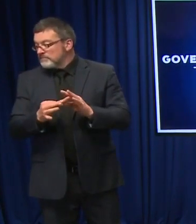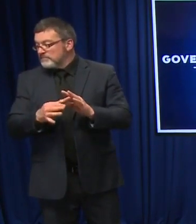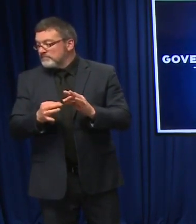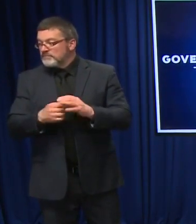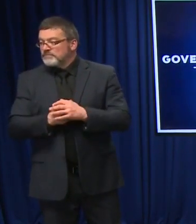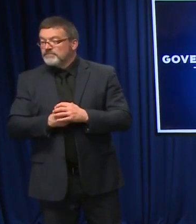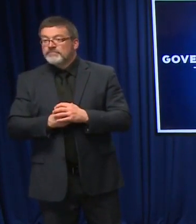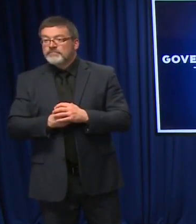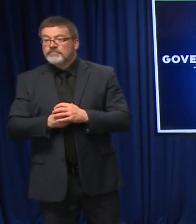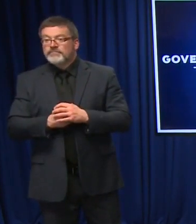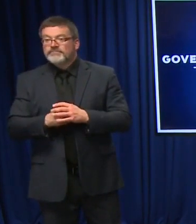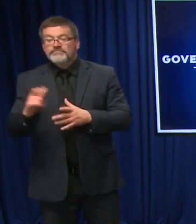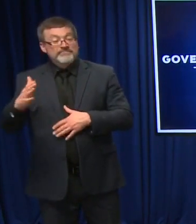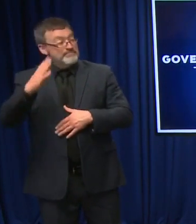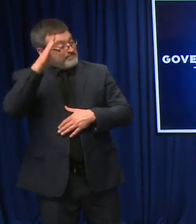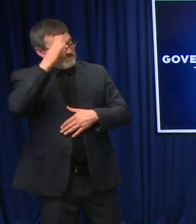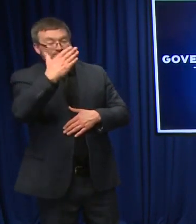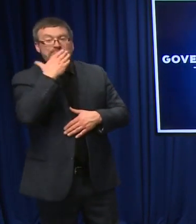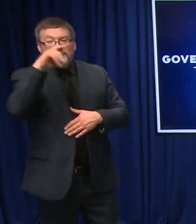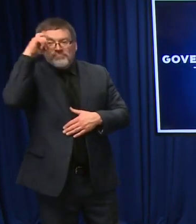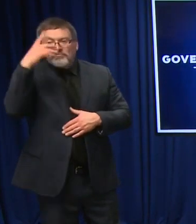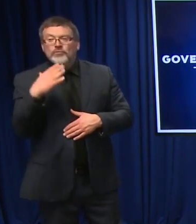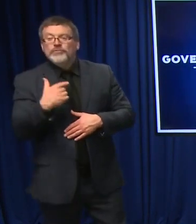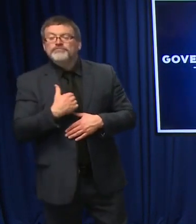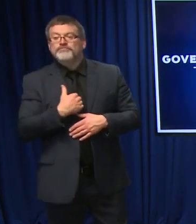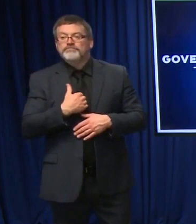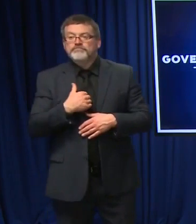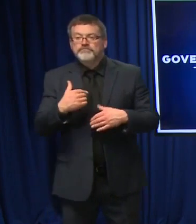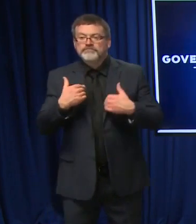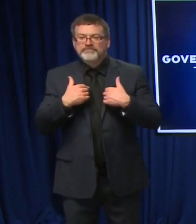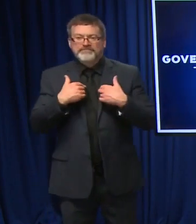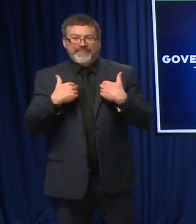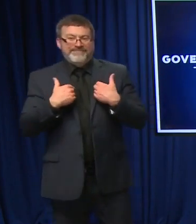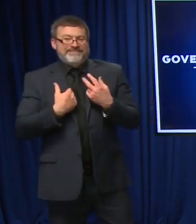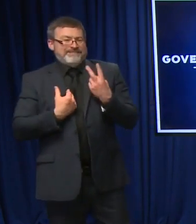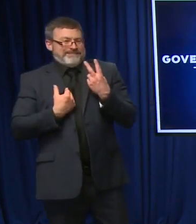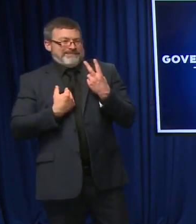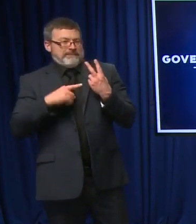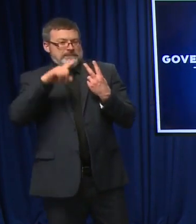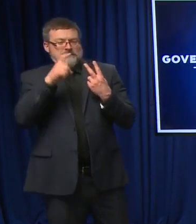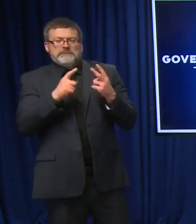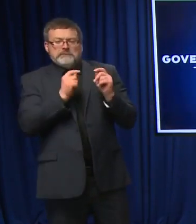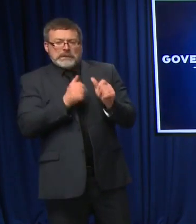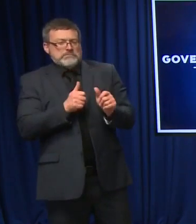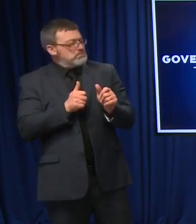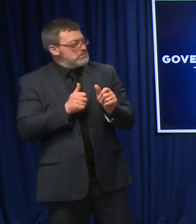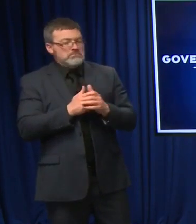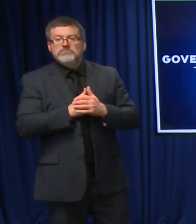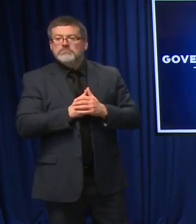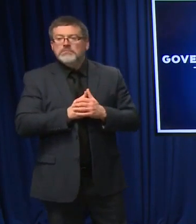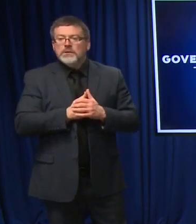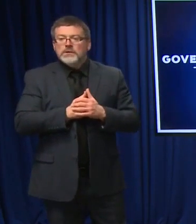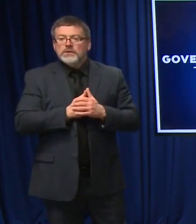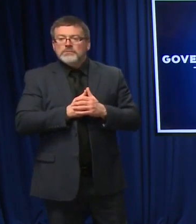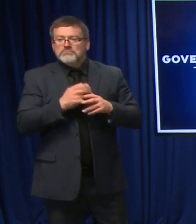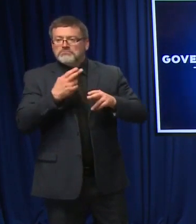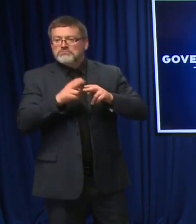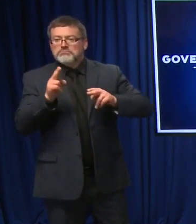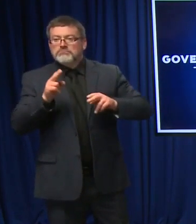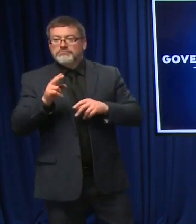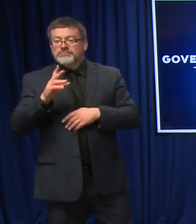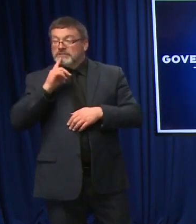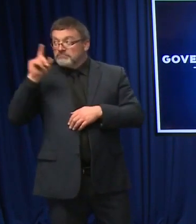Hi, thanks. I have two hopefully quick questions. One is about the upcoming legislative session.